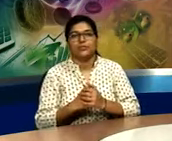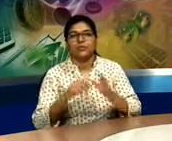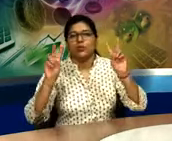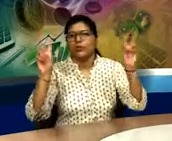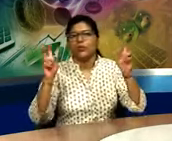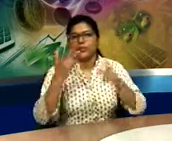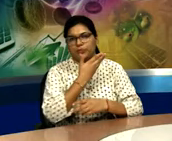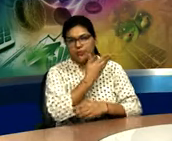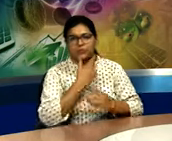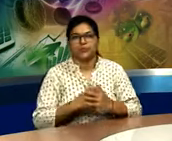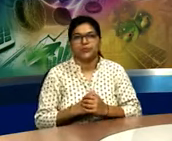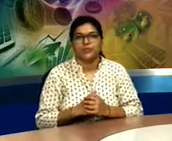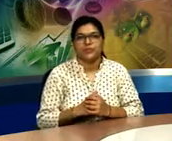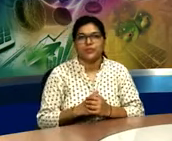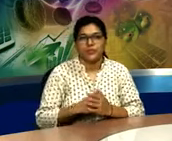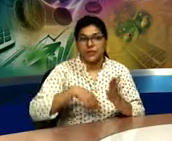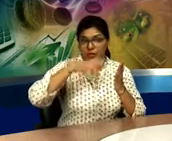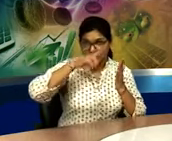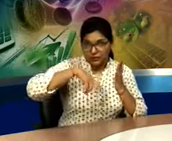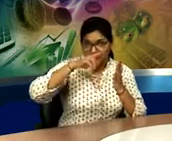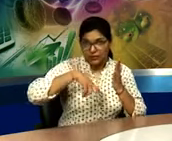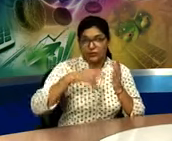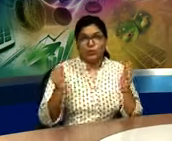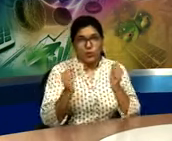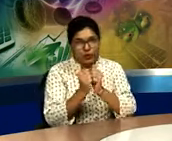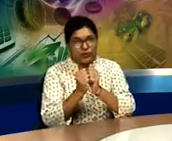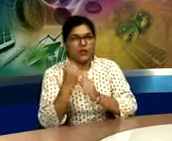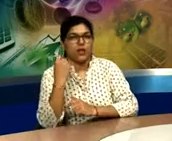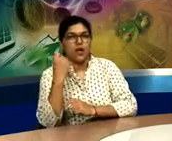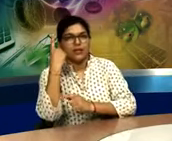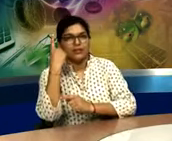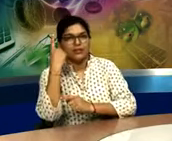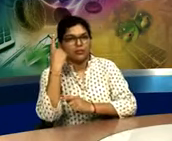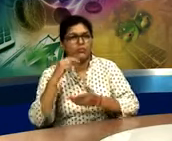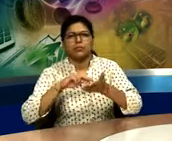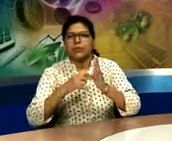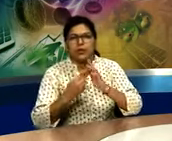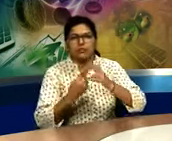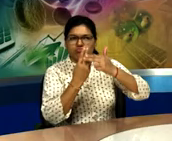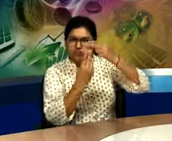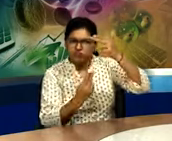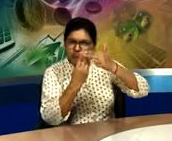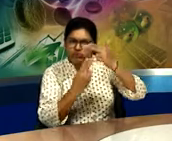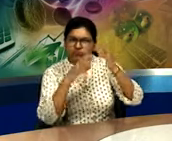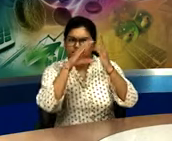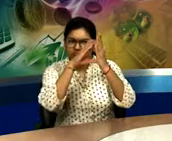lesson number 3. Name of the lesson is, you can see on the screen as well, reading with understanding.